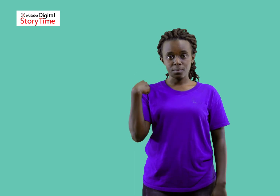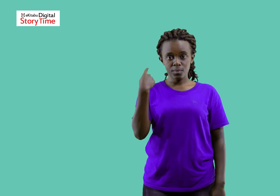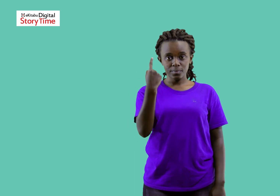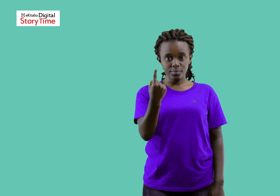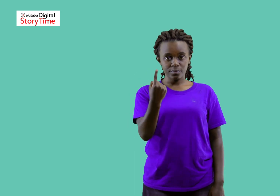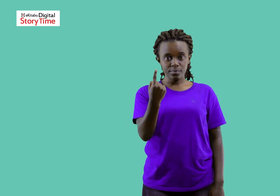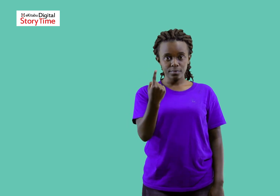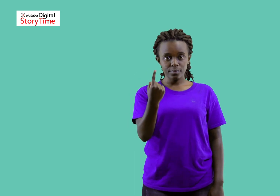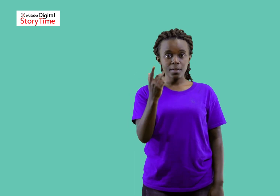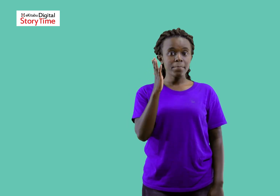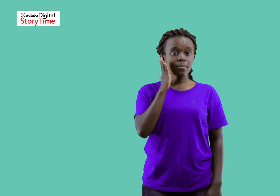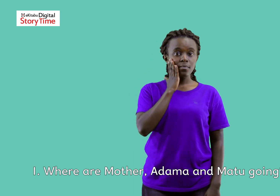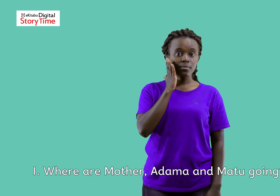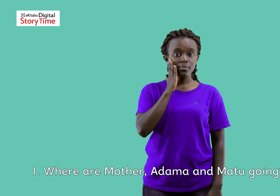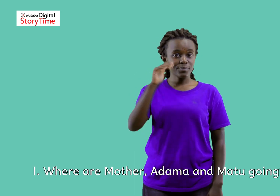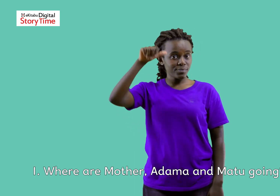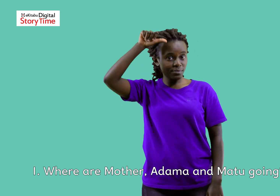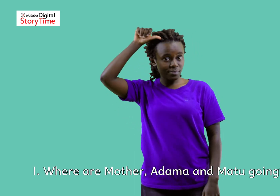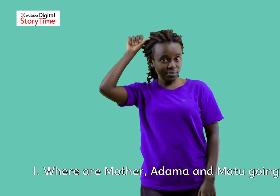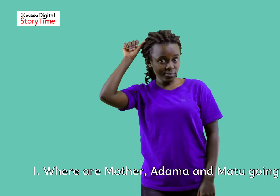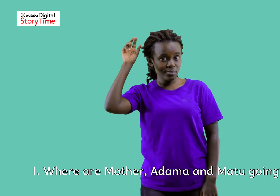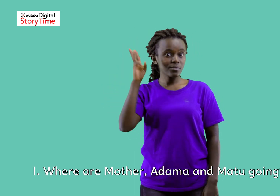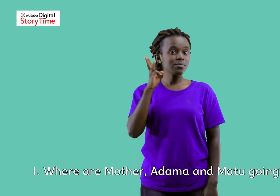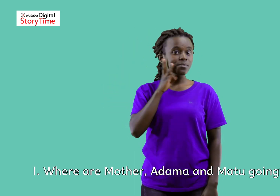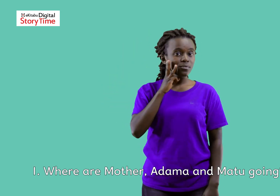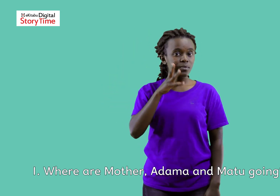Number one, where are Mother, Adama and Matu going?